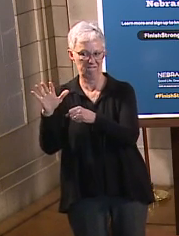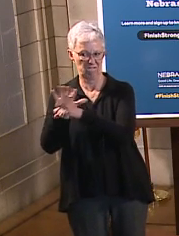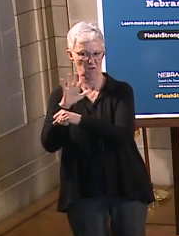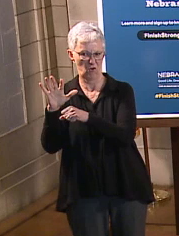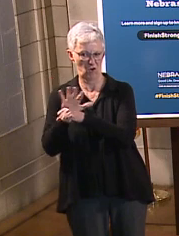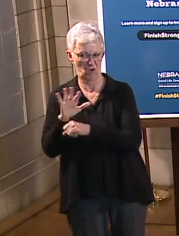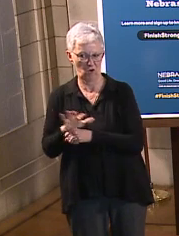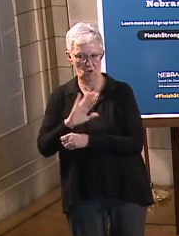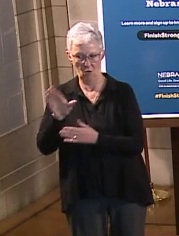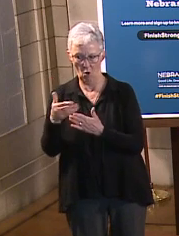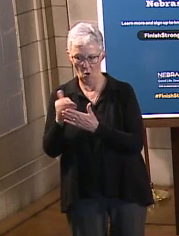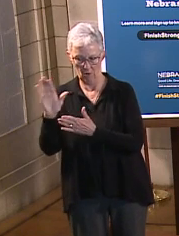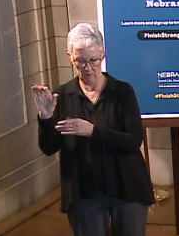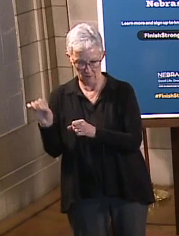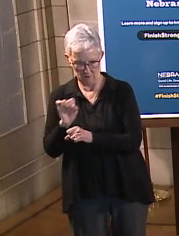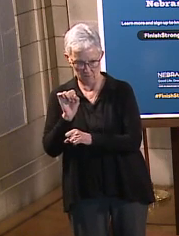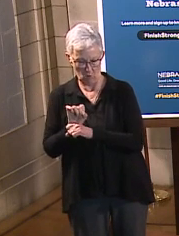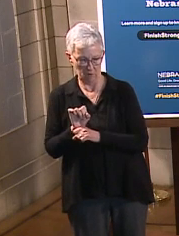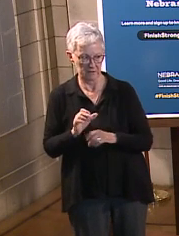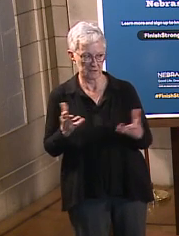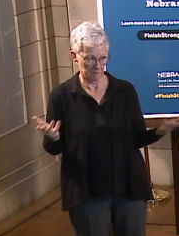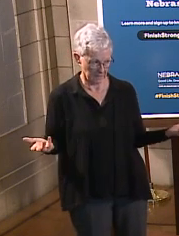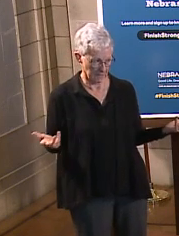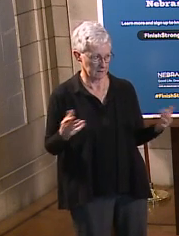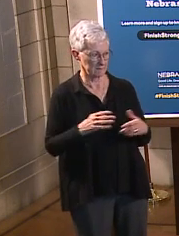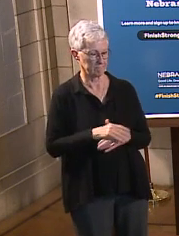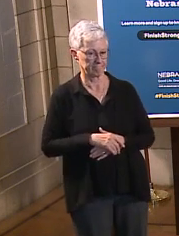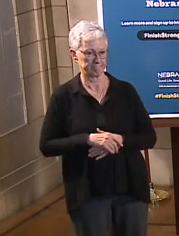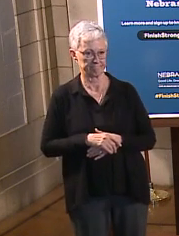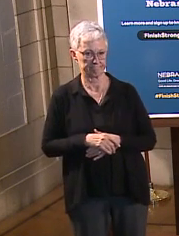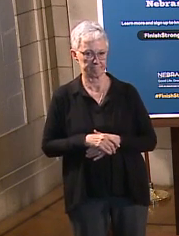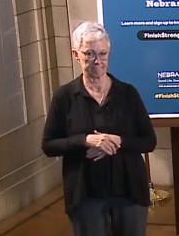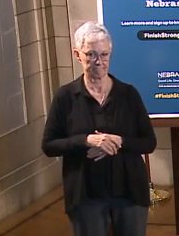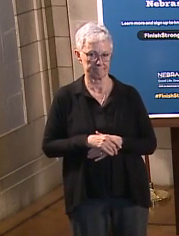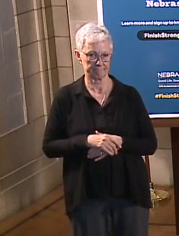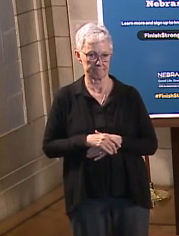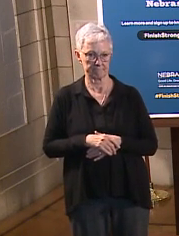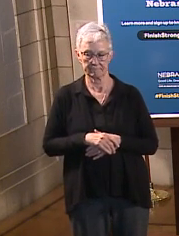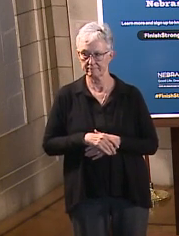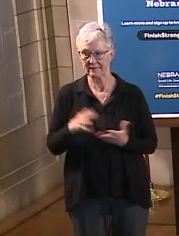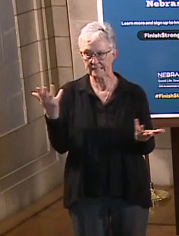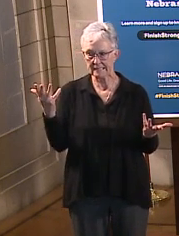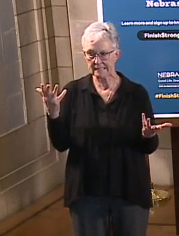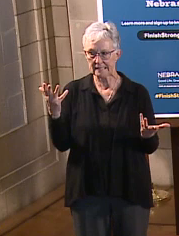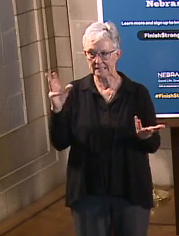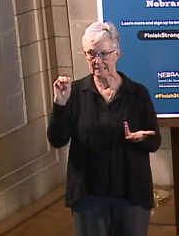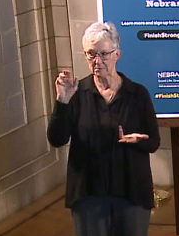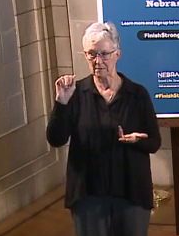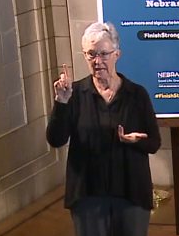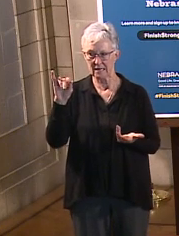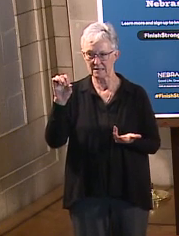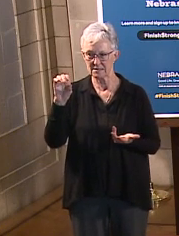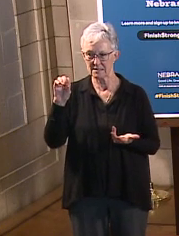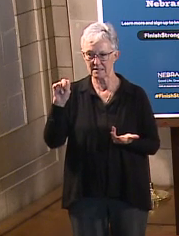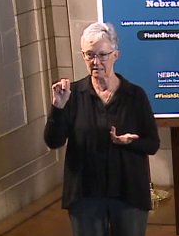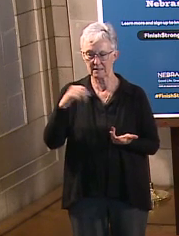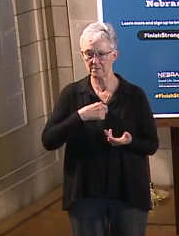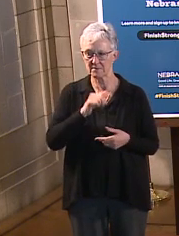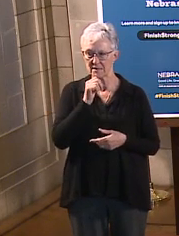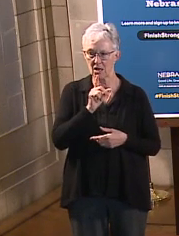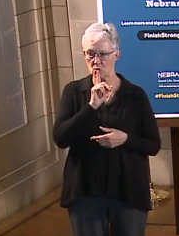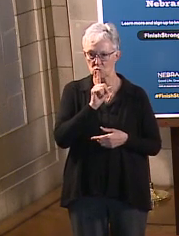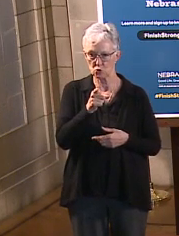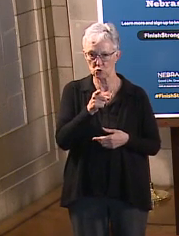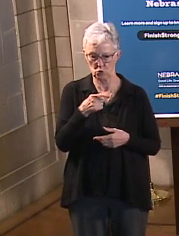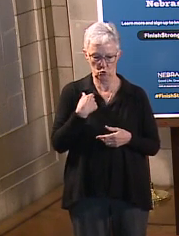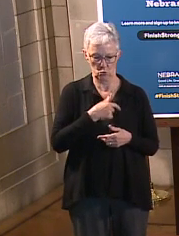& Johnson, there were openings at pharmacies as well. So Madison, if you've got a follow-up question, maybe send it to Taylor. But really what we're really